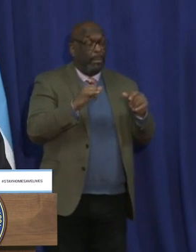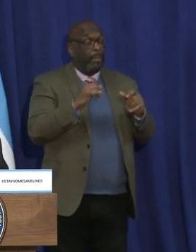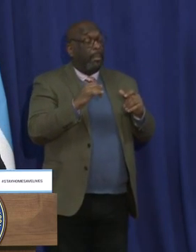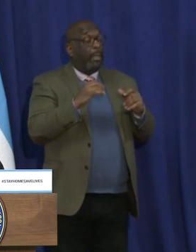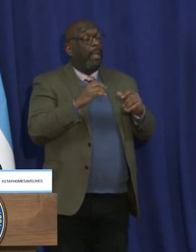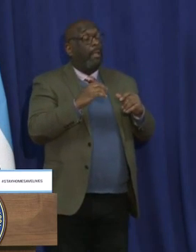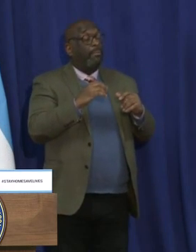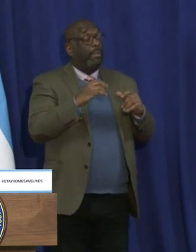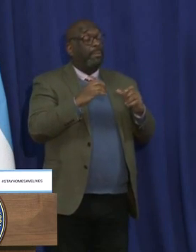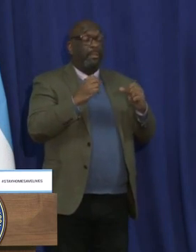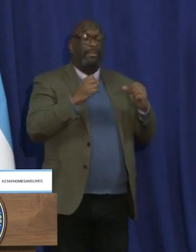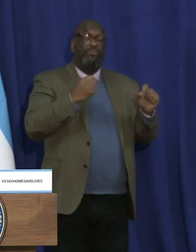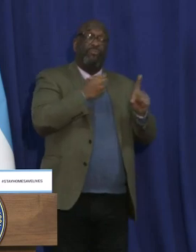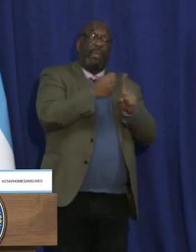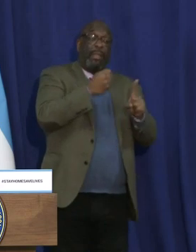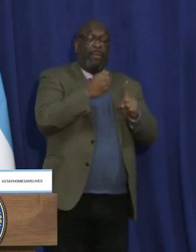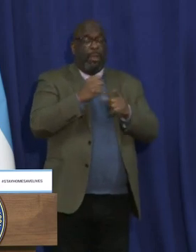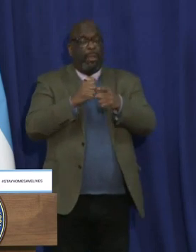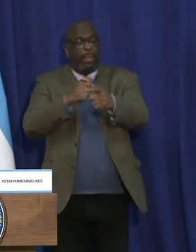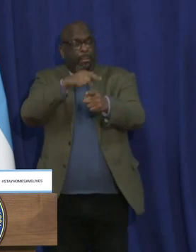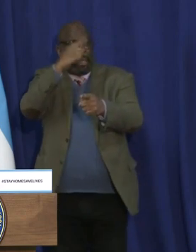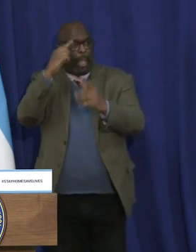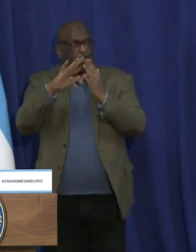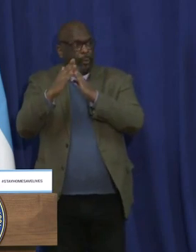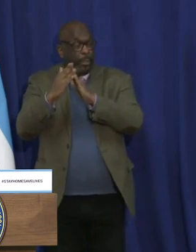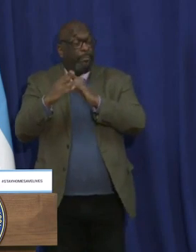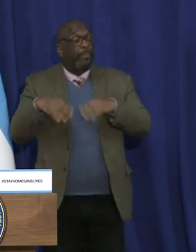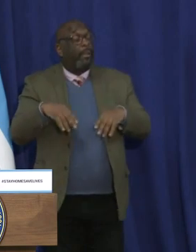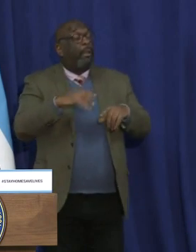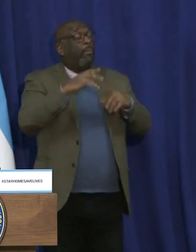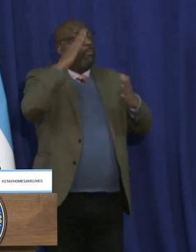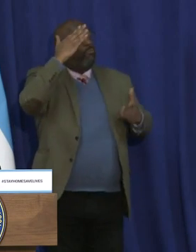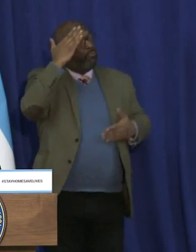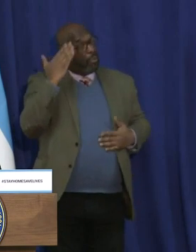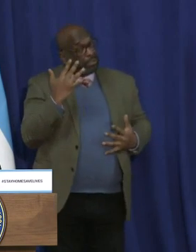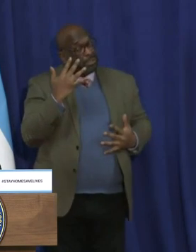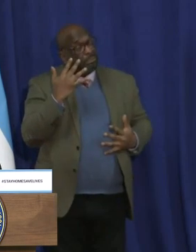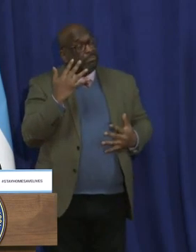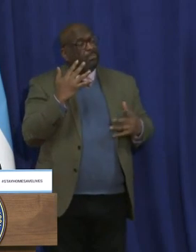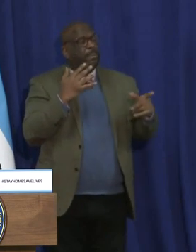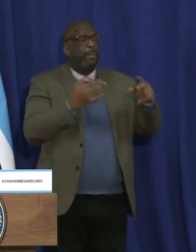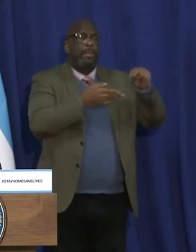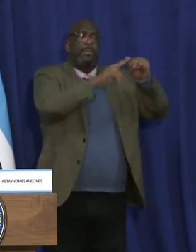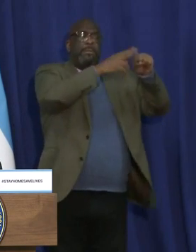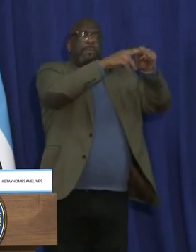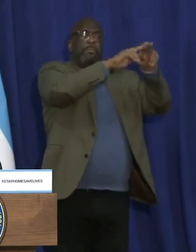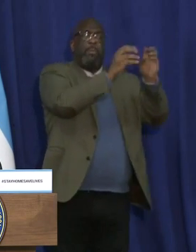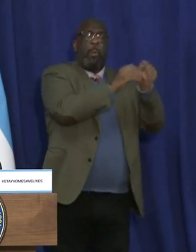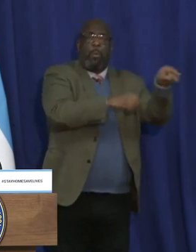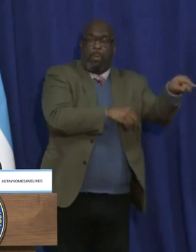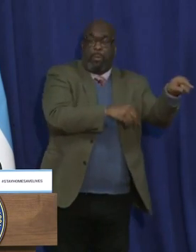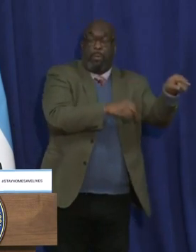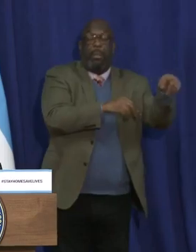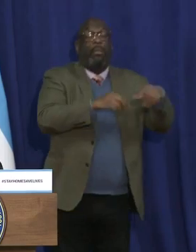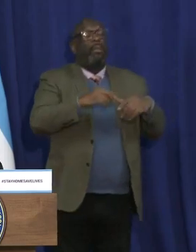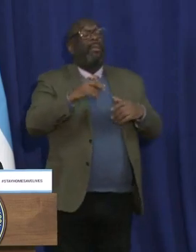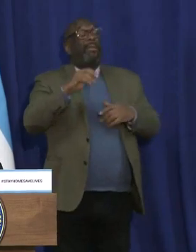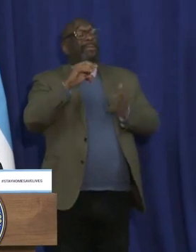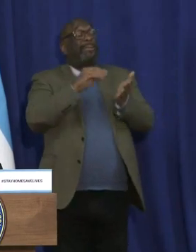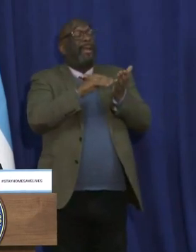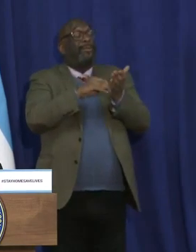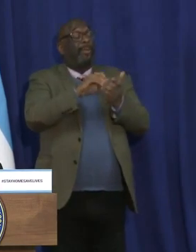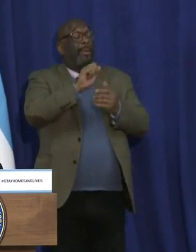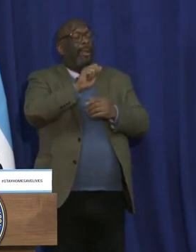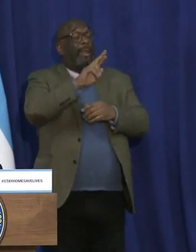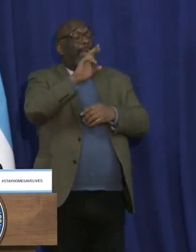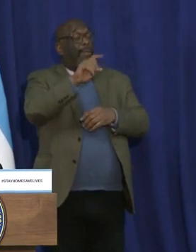ago in the black community. And unfortunately, those numbers are on the rise. As Dr. Arwady will note, this new